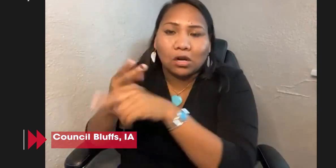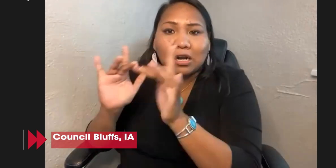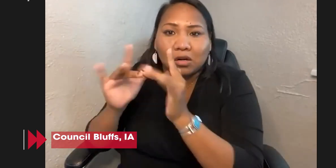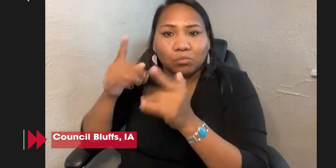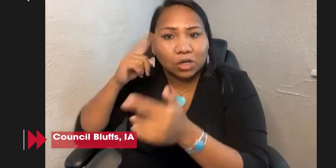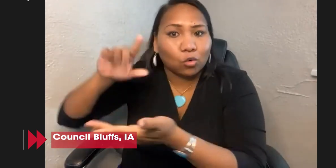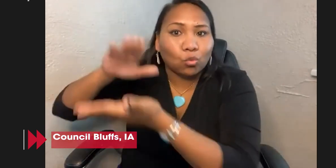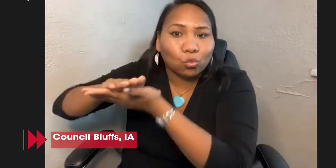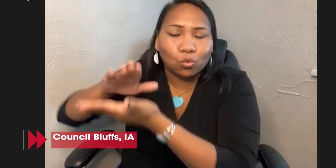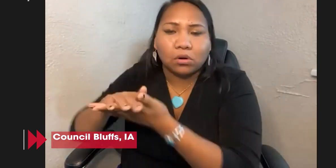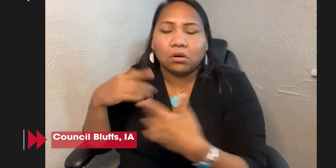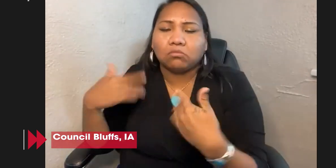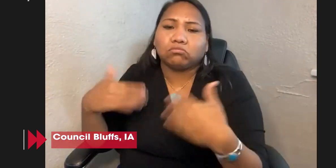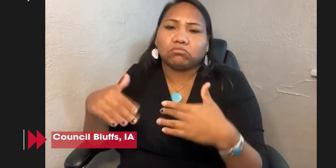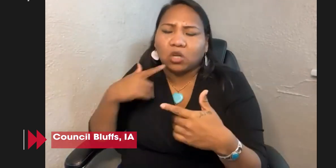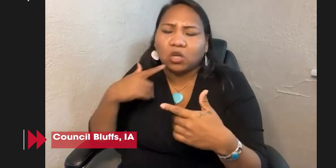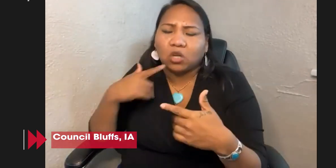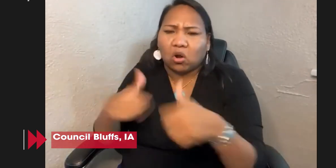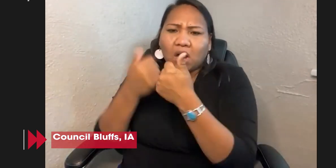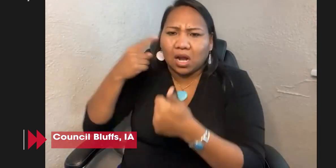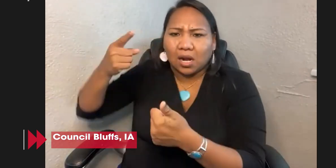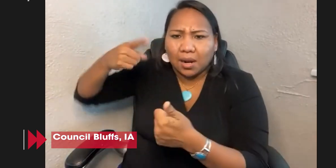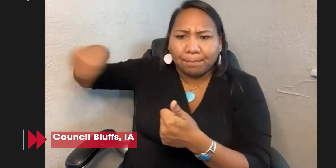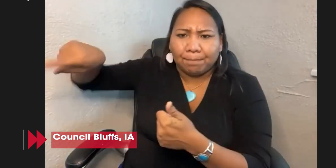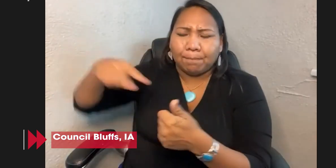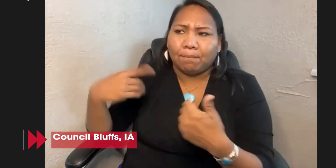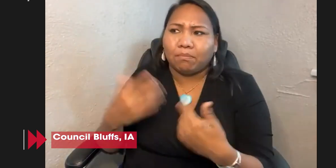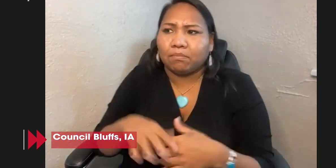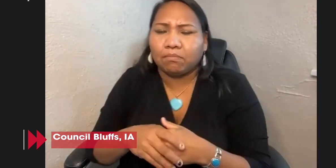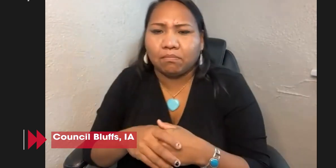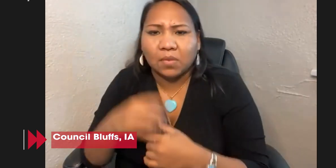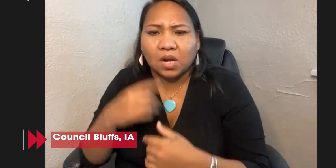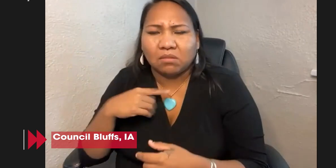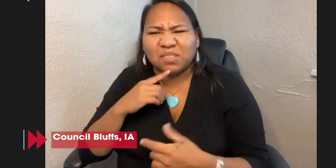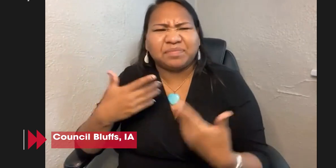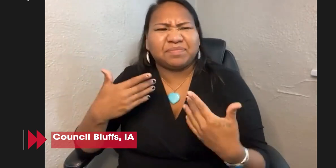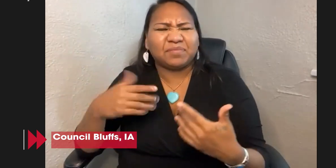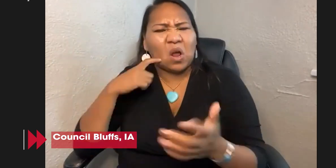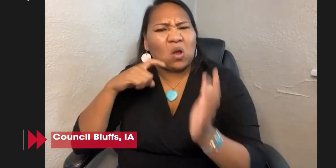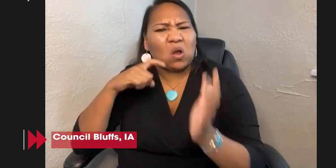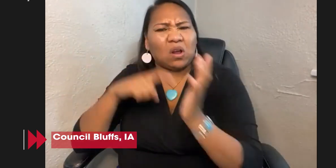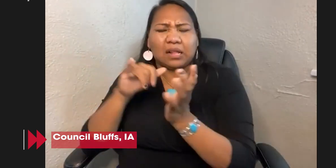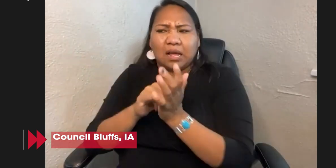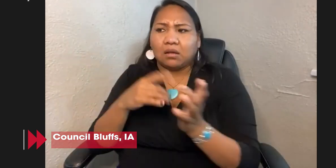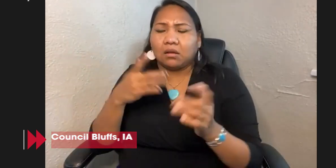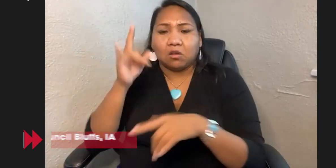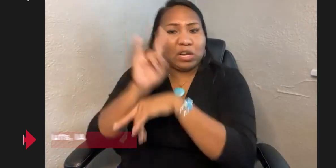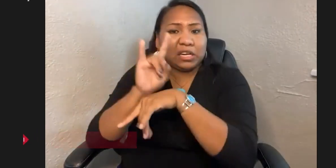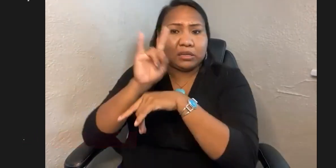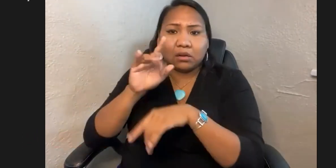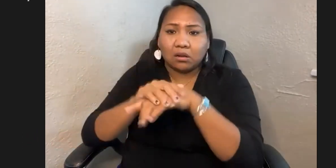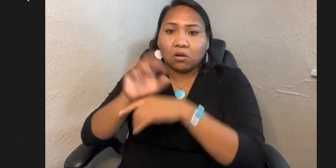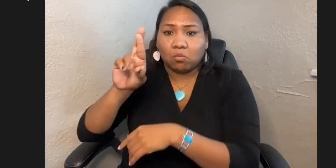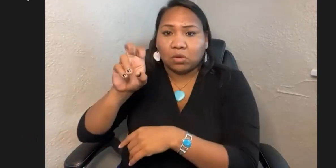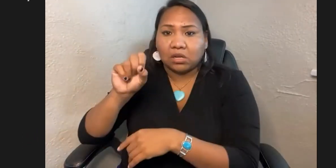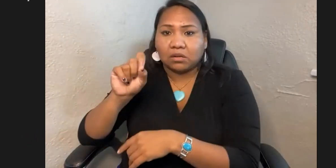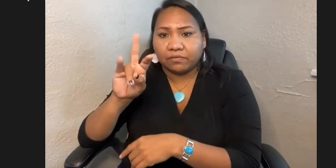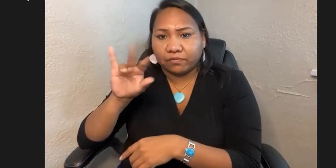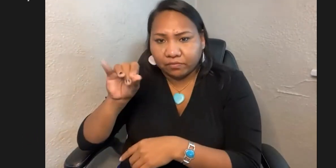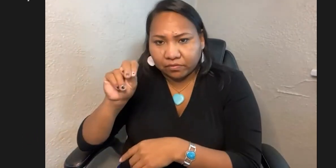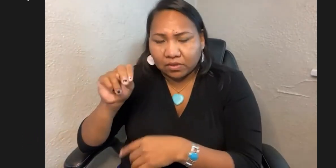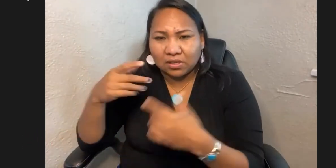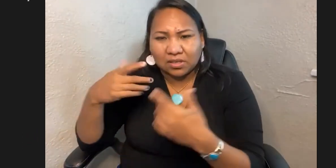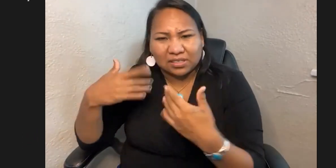Um, it's hard for them to find, um, good, reliable wifi connection or good internet connection, things like that. There's